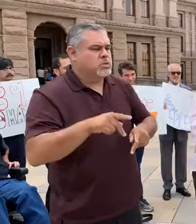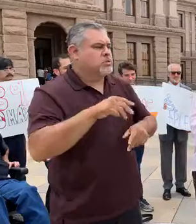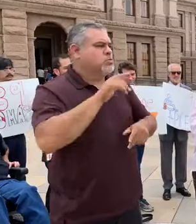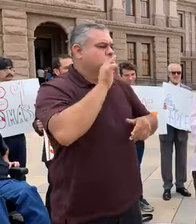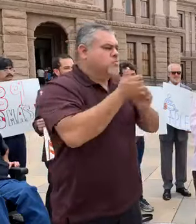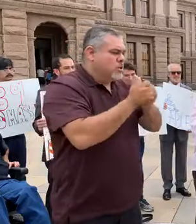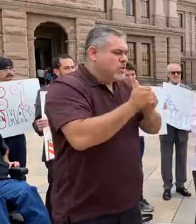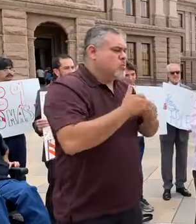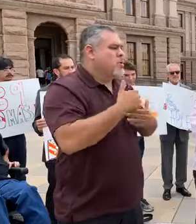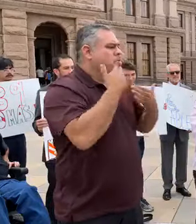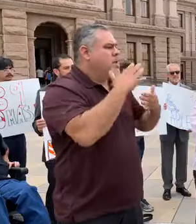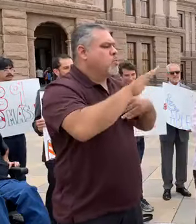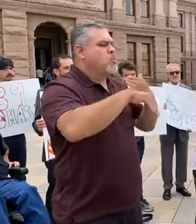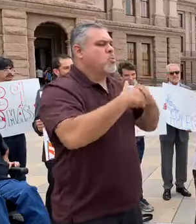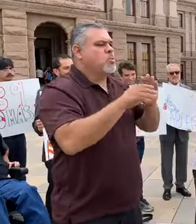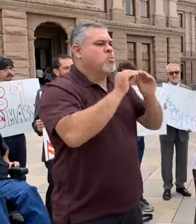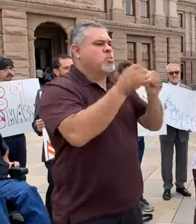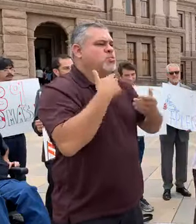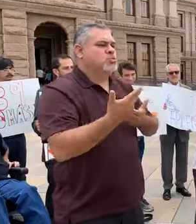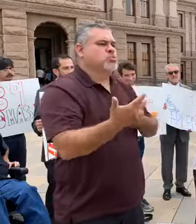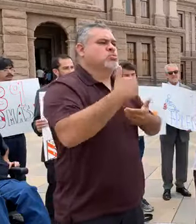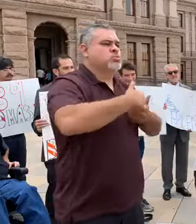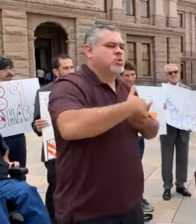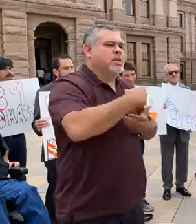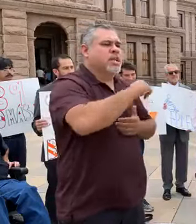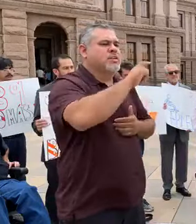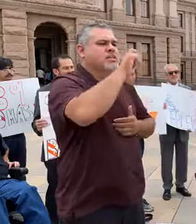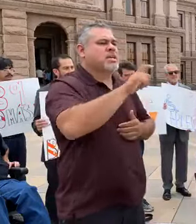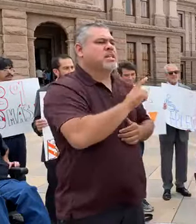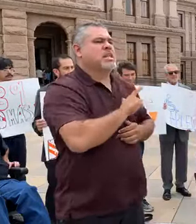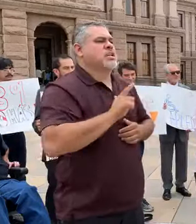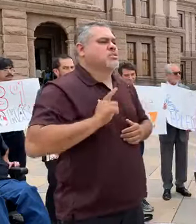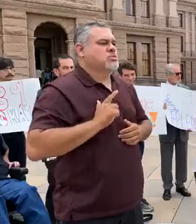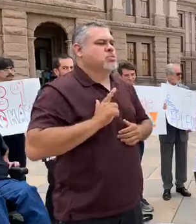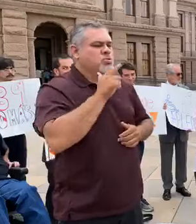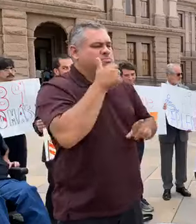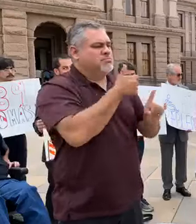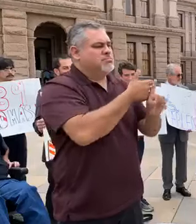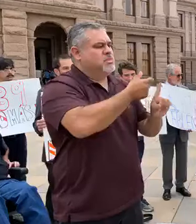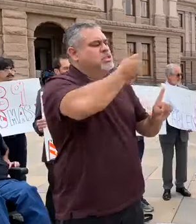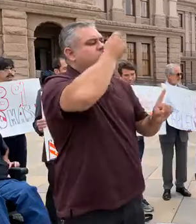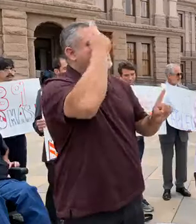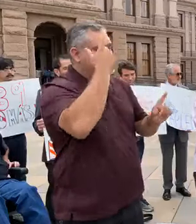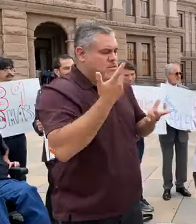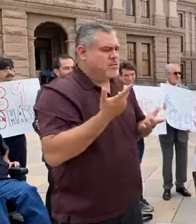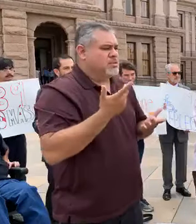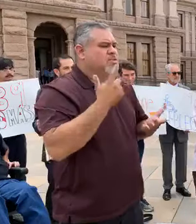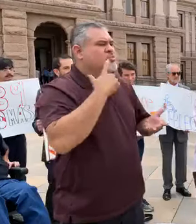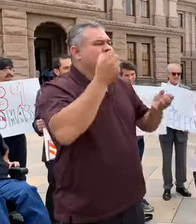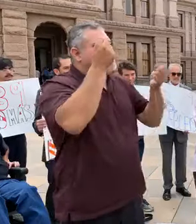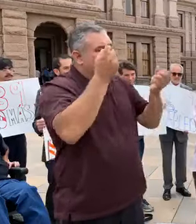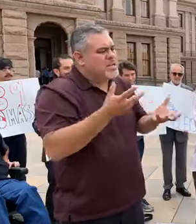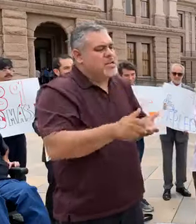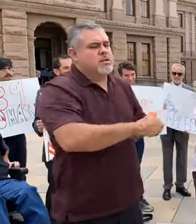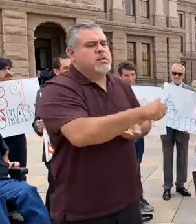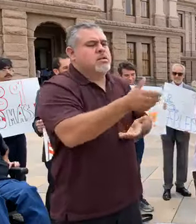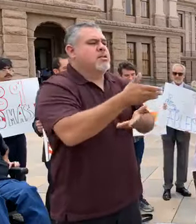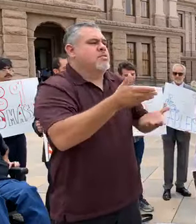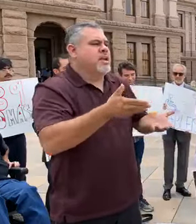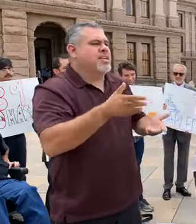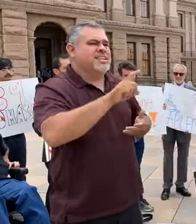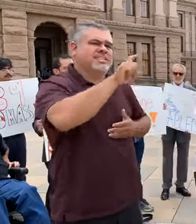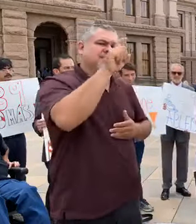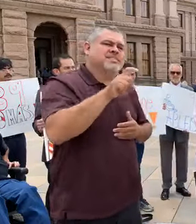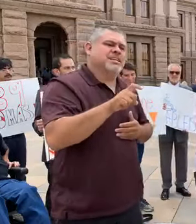who joined with us today and the Texas legislators who understand that there are so many other things the